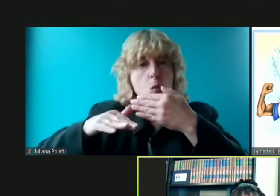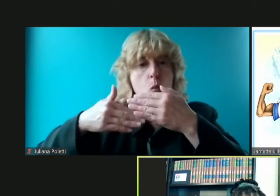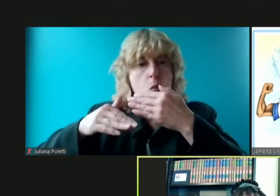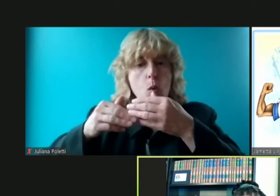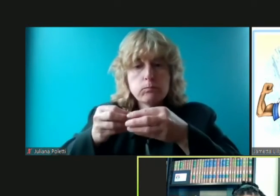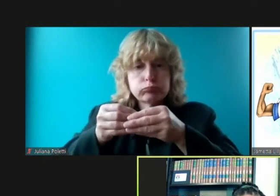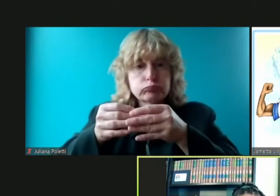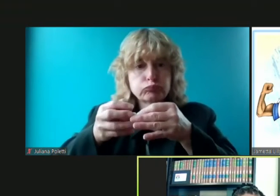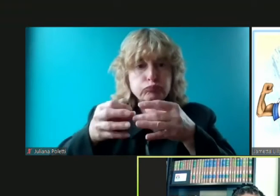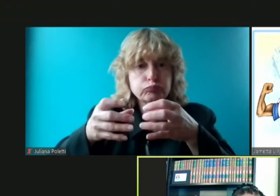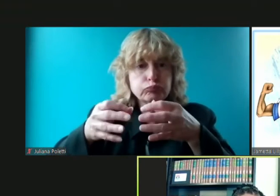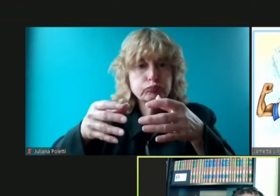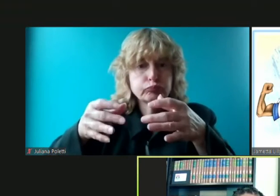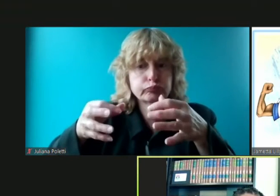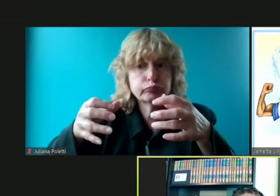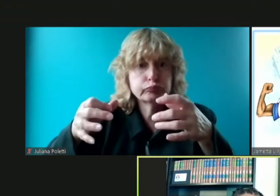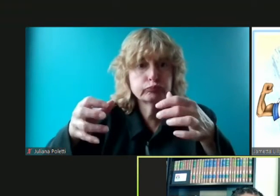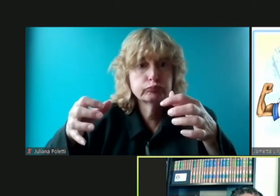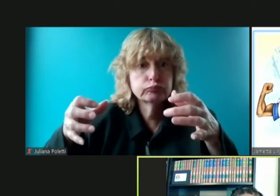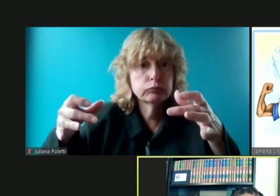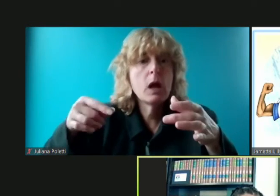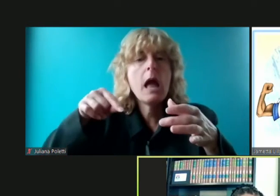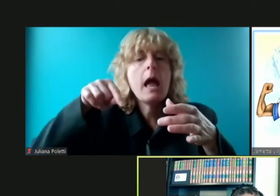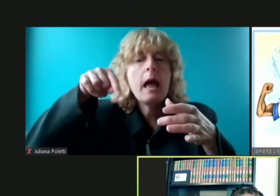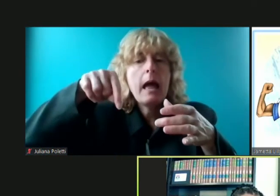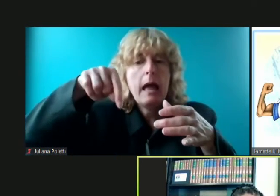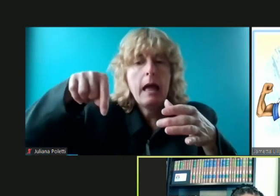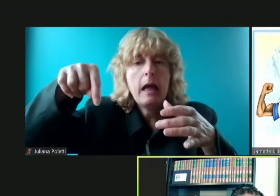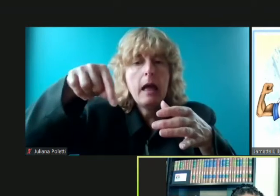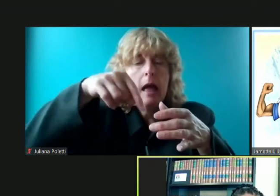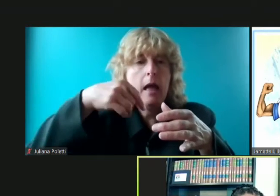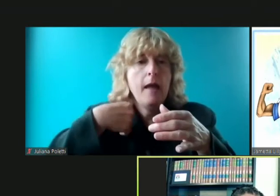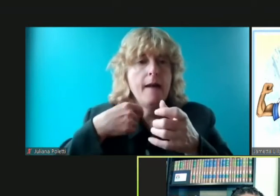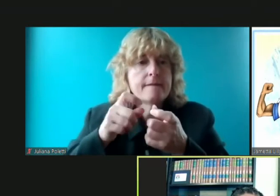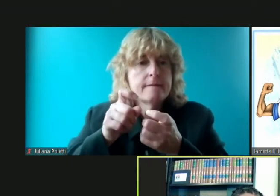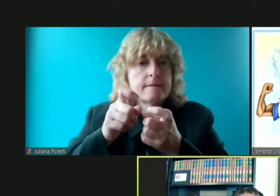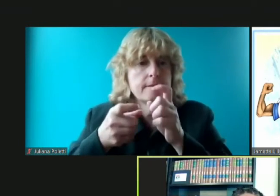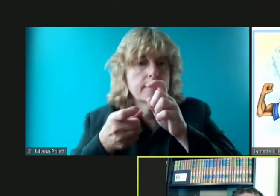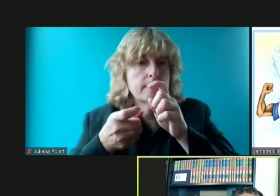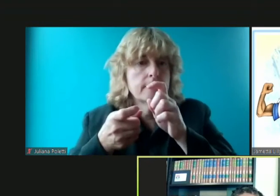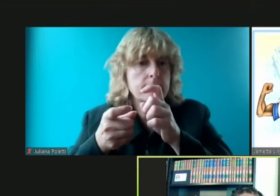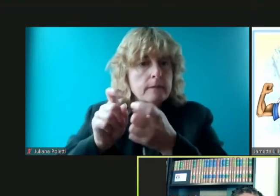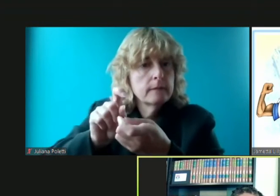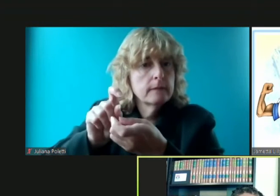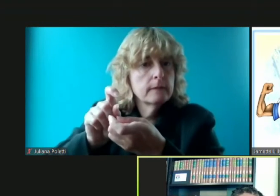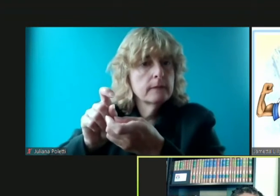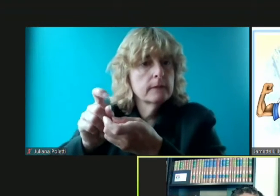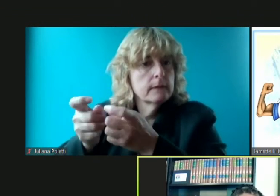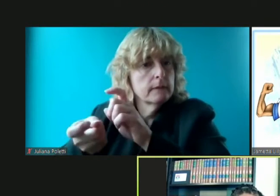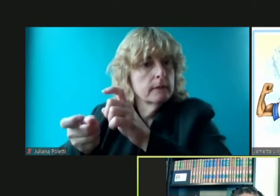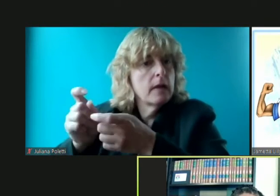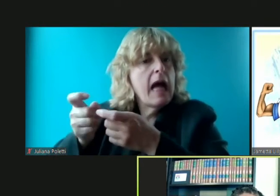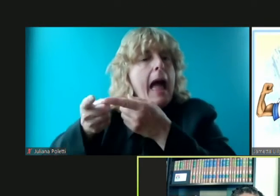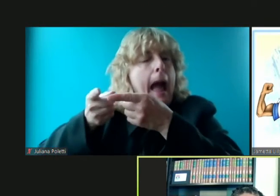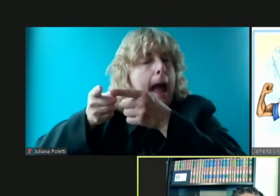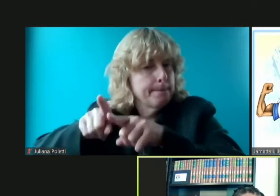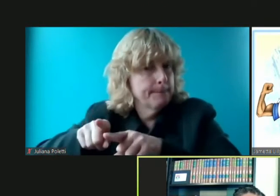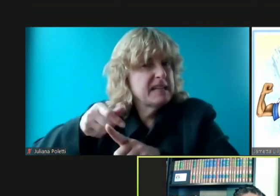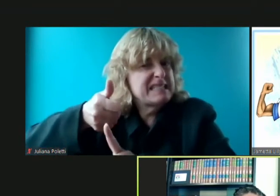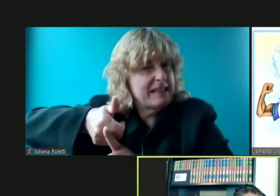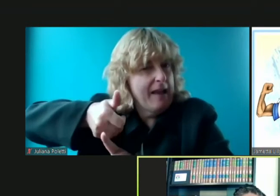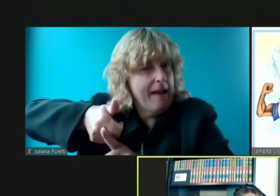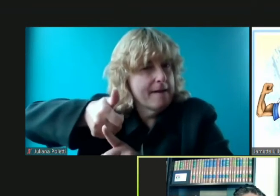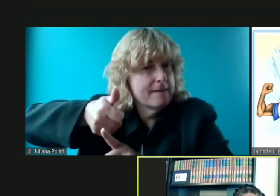not lasting they're not continued every once in a while a variant will happen or a change will happen